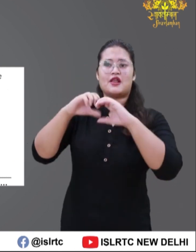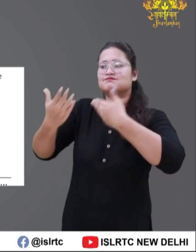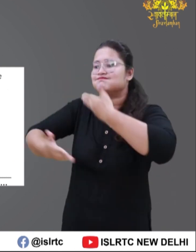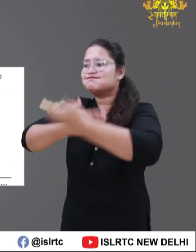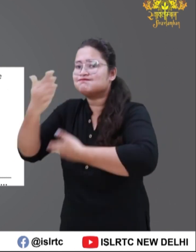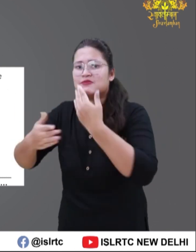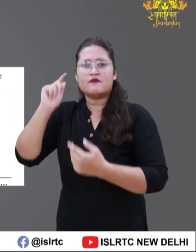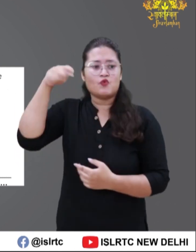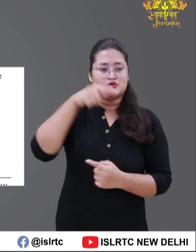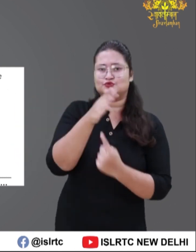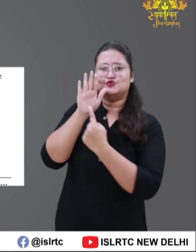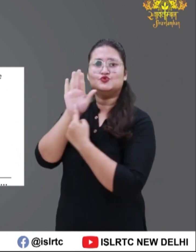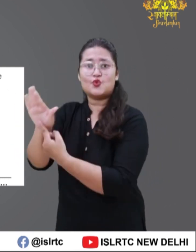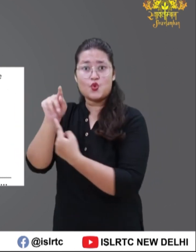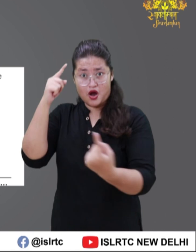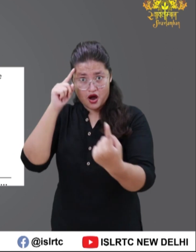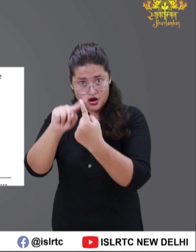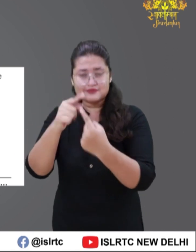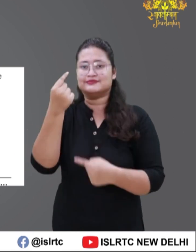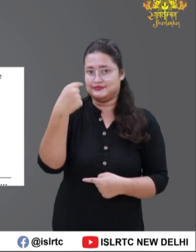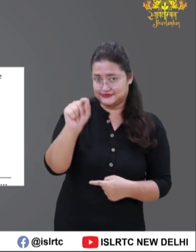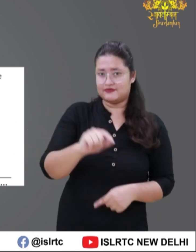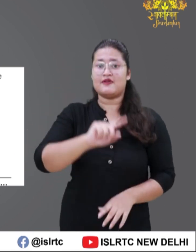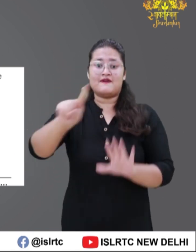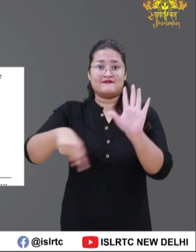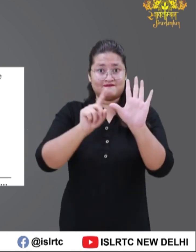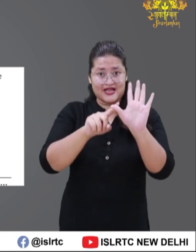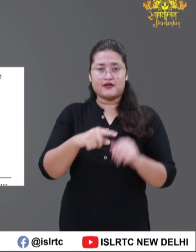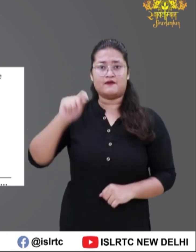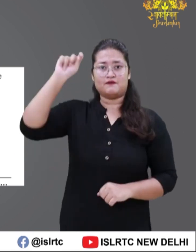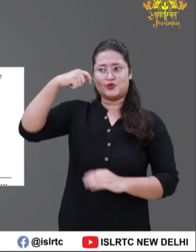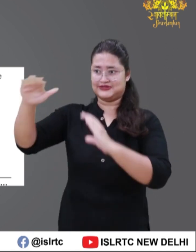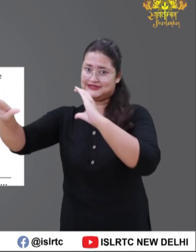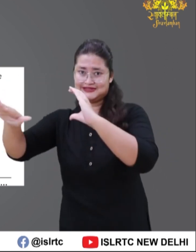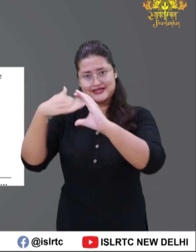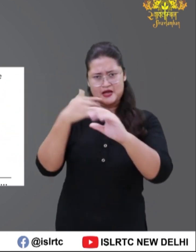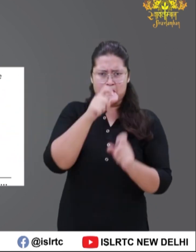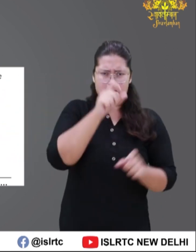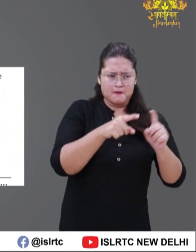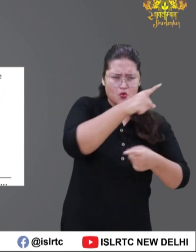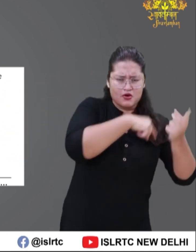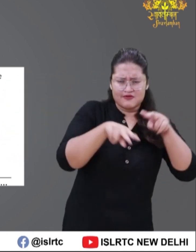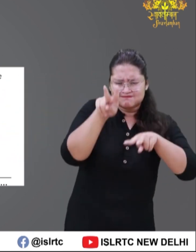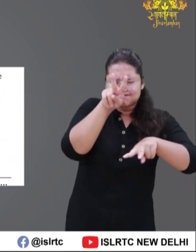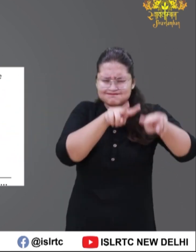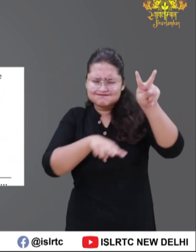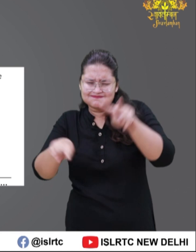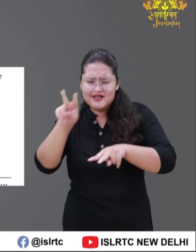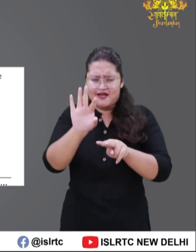awareness and classroom teaching materials. If you agree with the statement, please mark a tick. Fifth, a panel of judges will evaluate the video